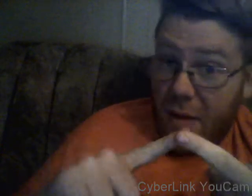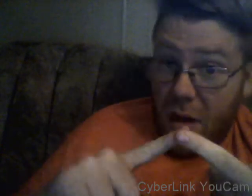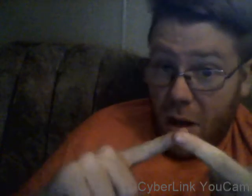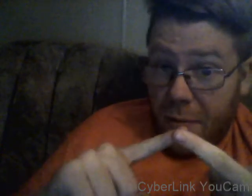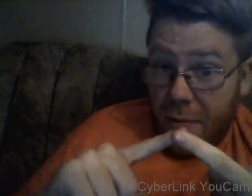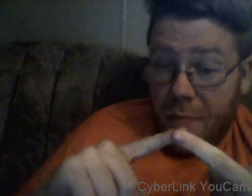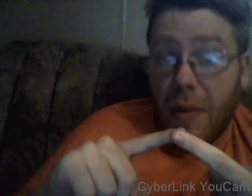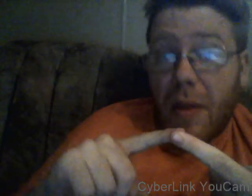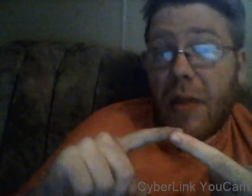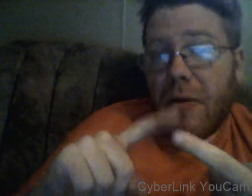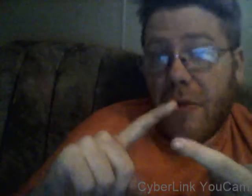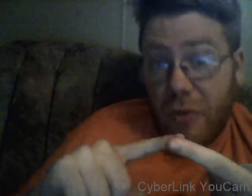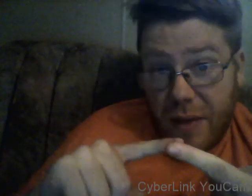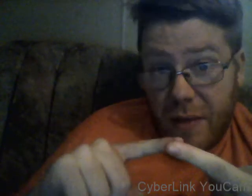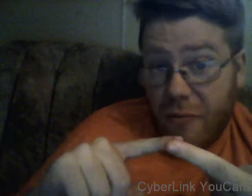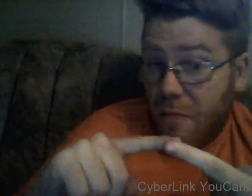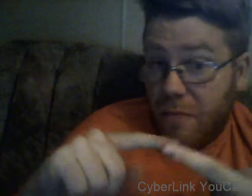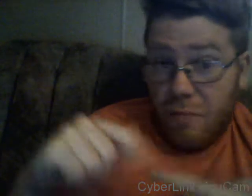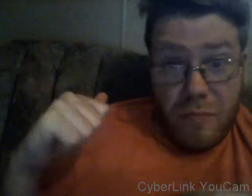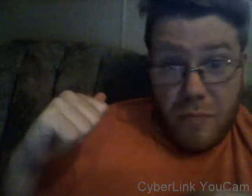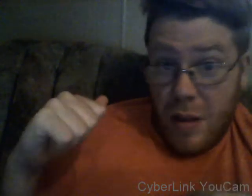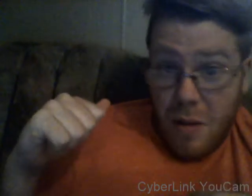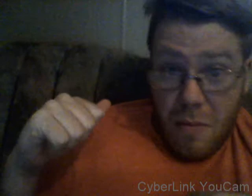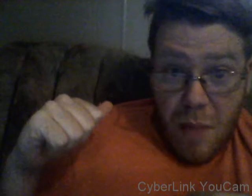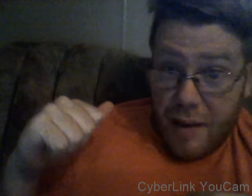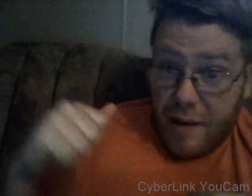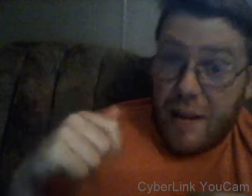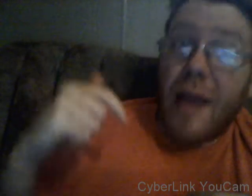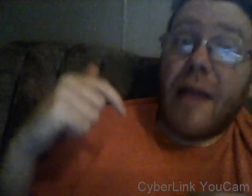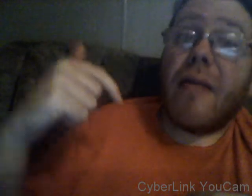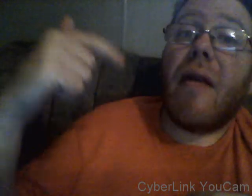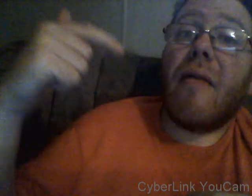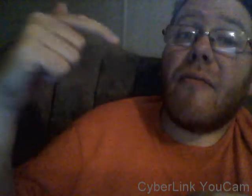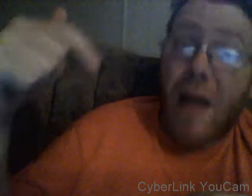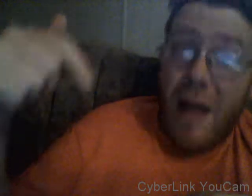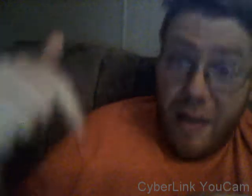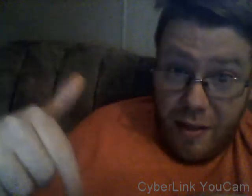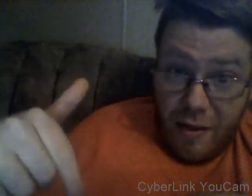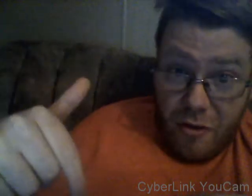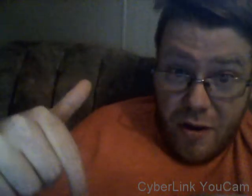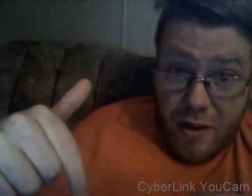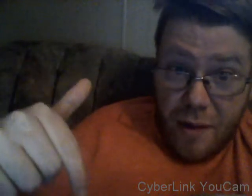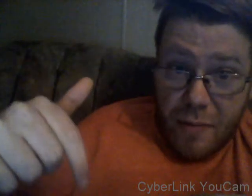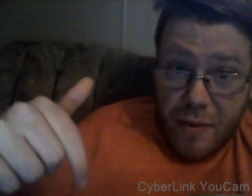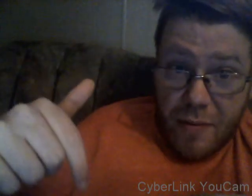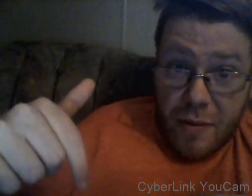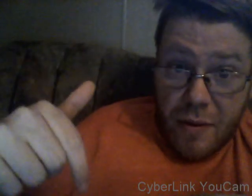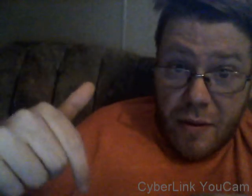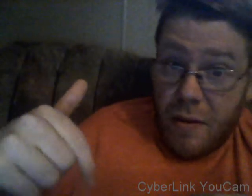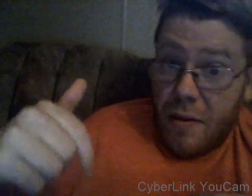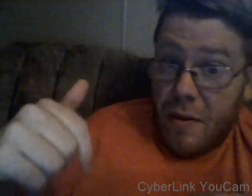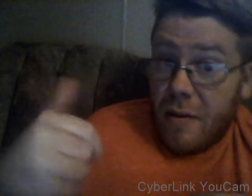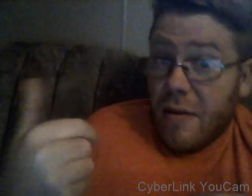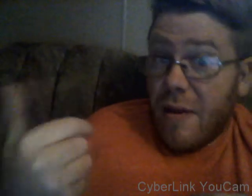dubs, the original dub from back in the day and the re-dubs. Just